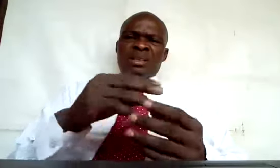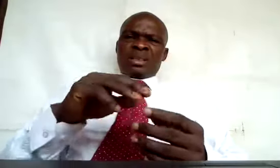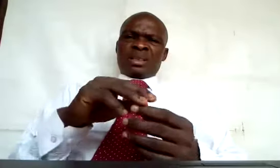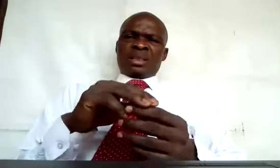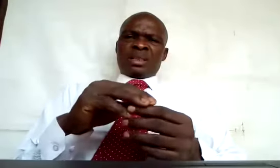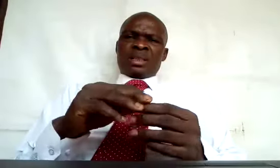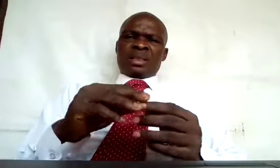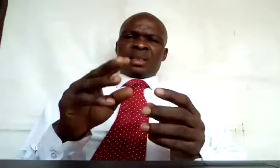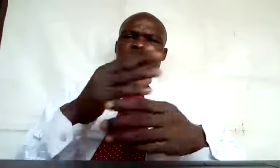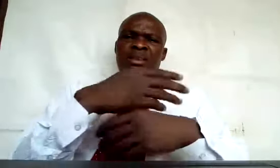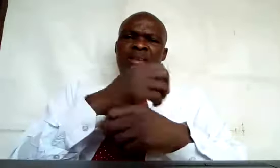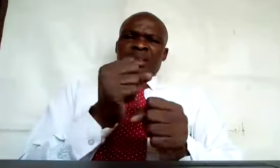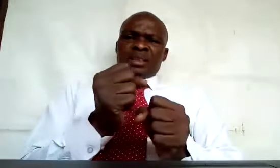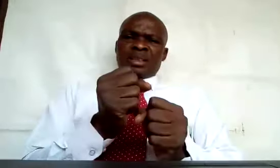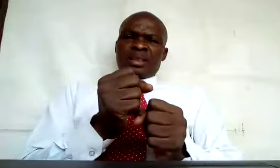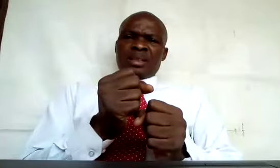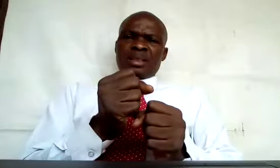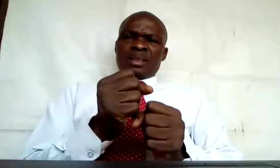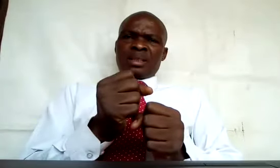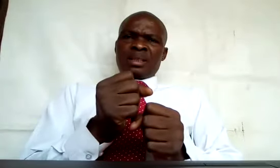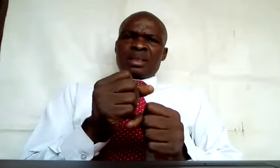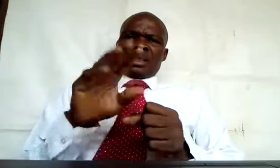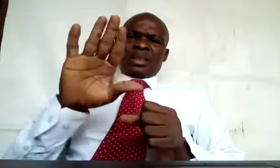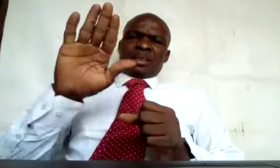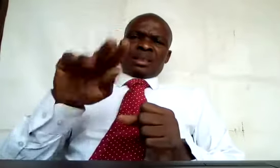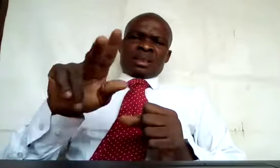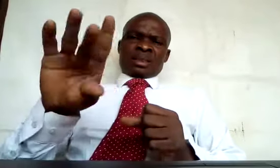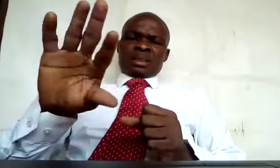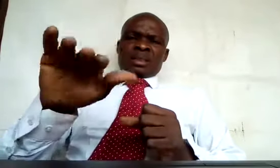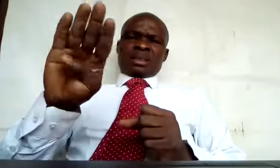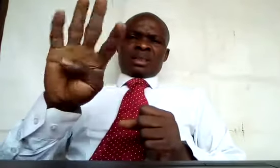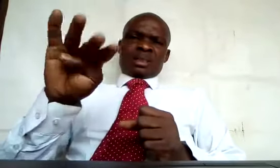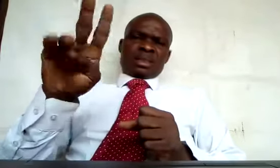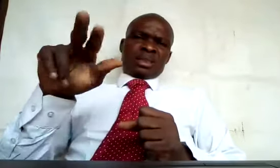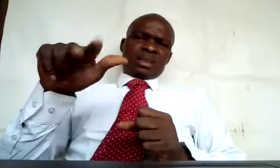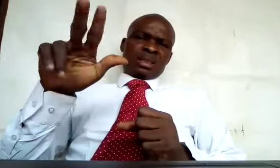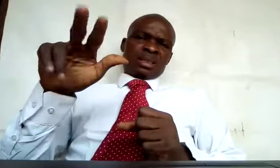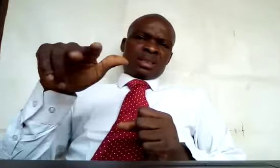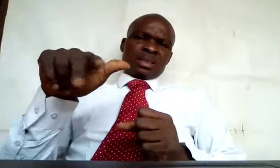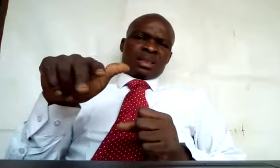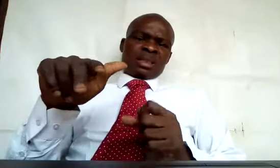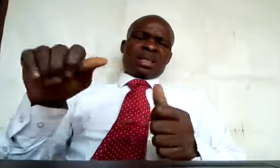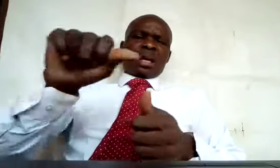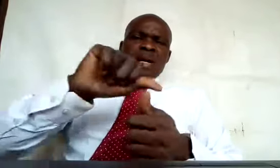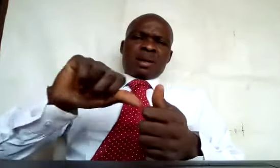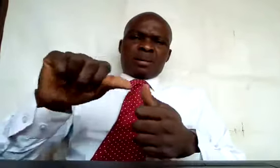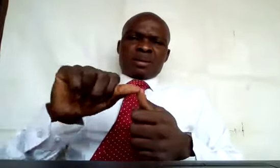7, 13, about, again,